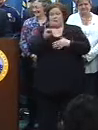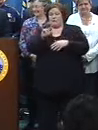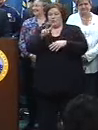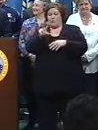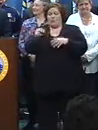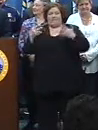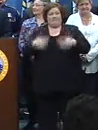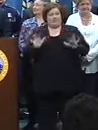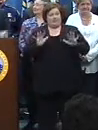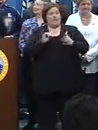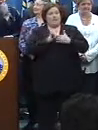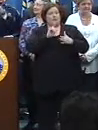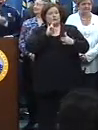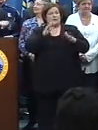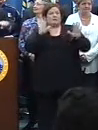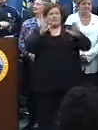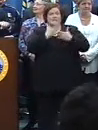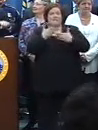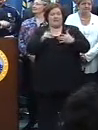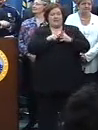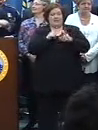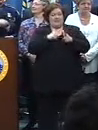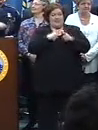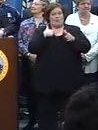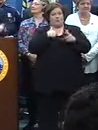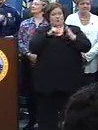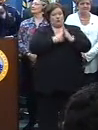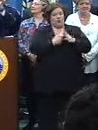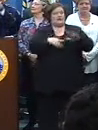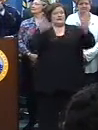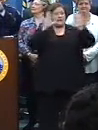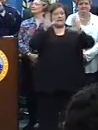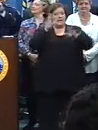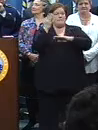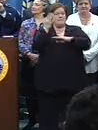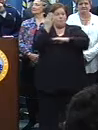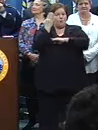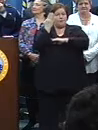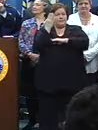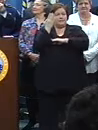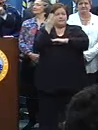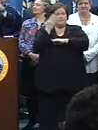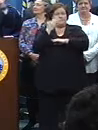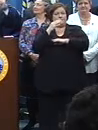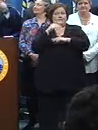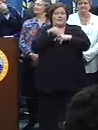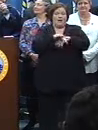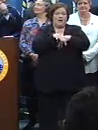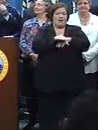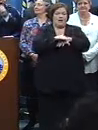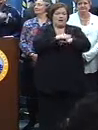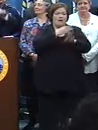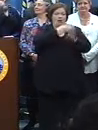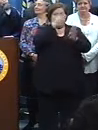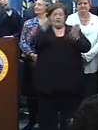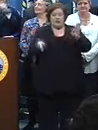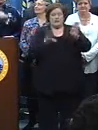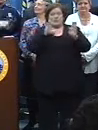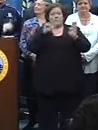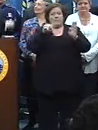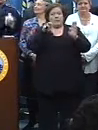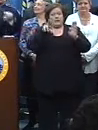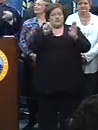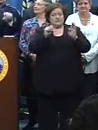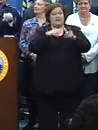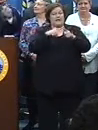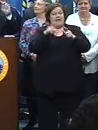Now, that's an amazing thing. And then we started on Sunday morning, had a monster day, right, finished with Bacchus, and then the streets had